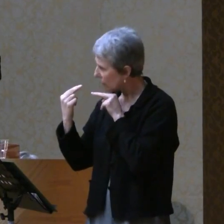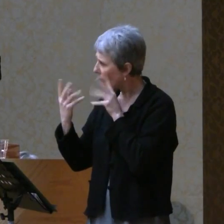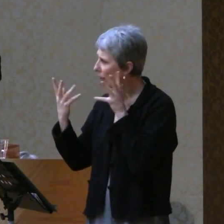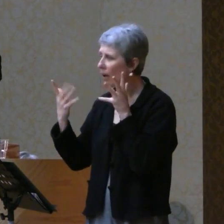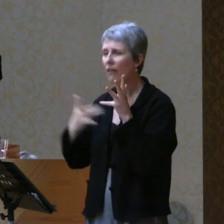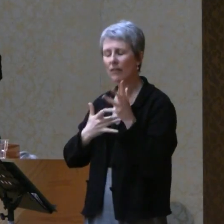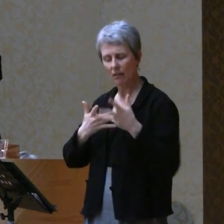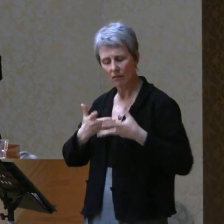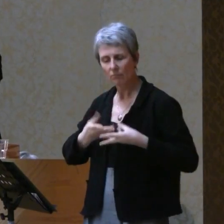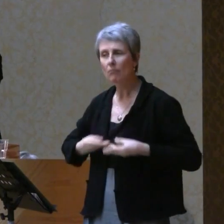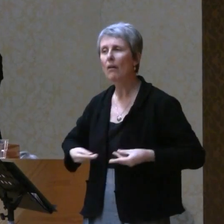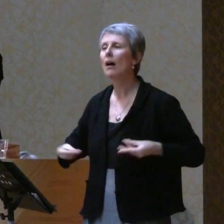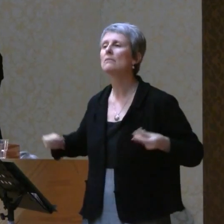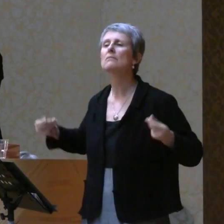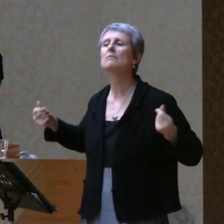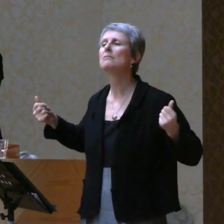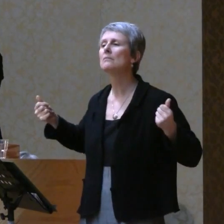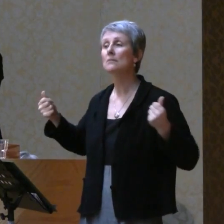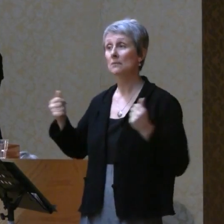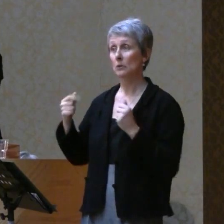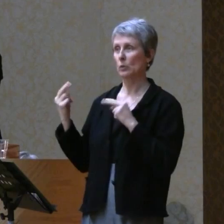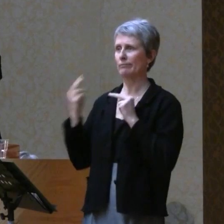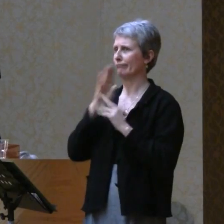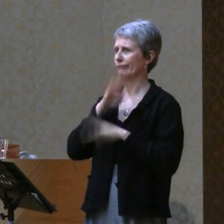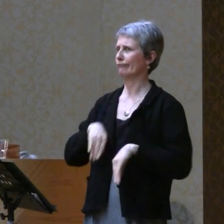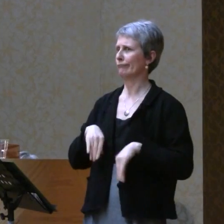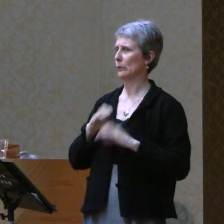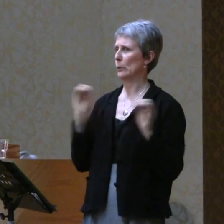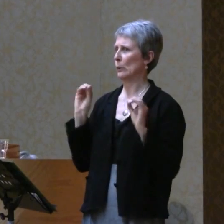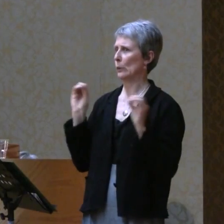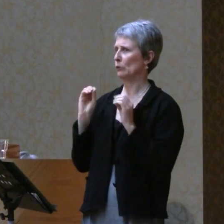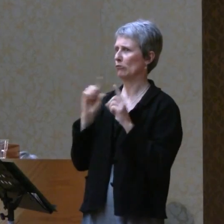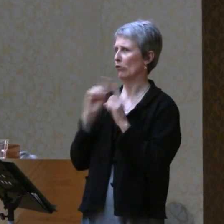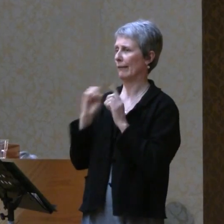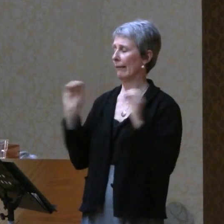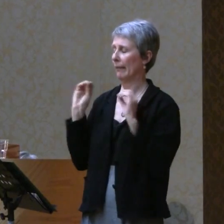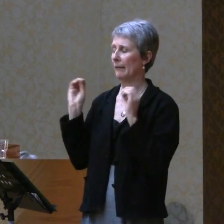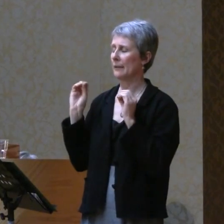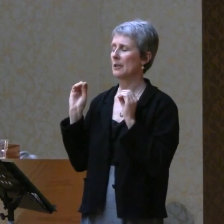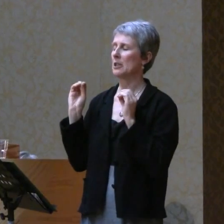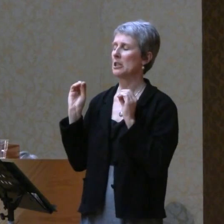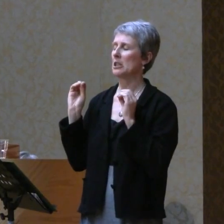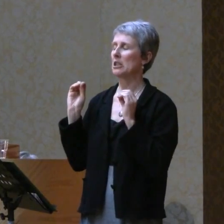I broke the silence by asking him about his conversion story.